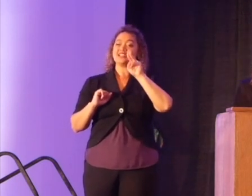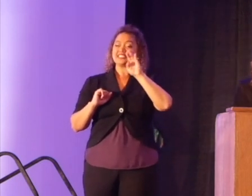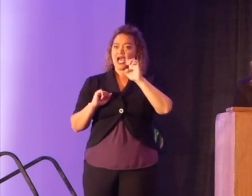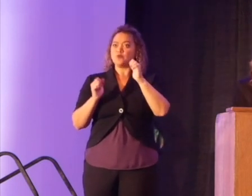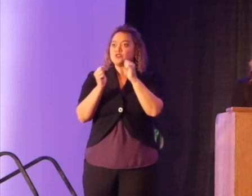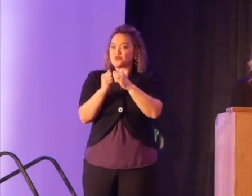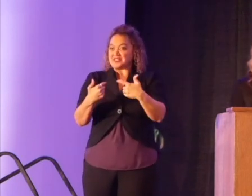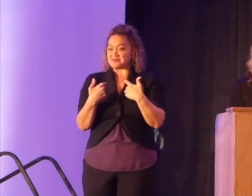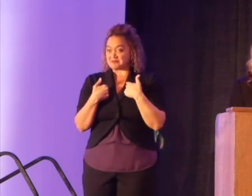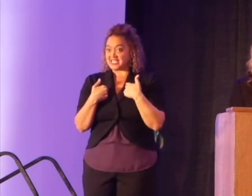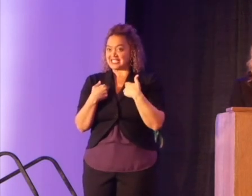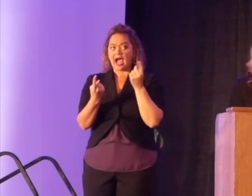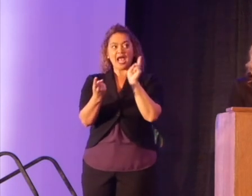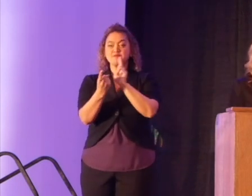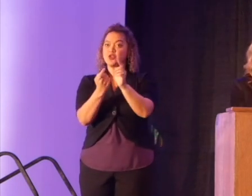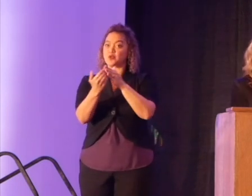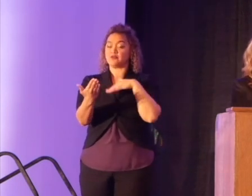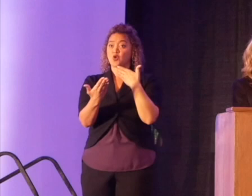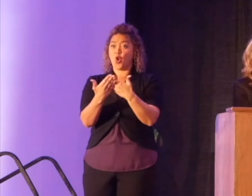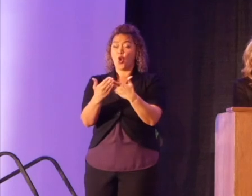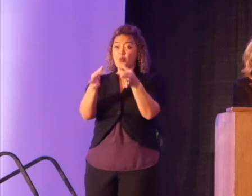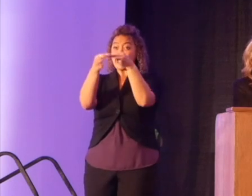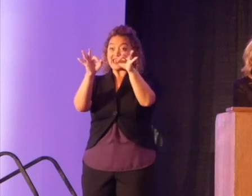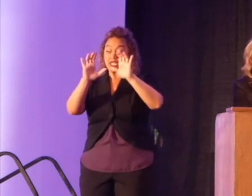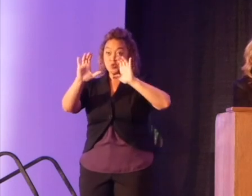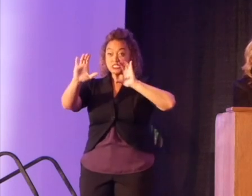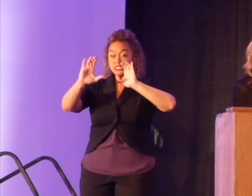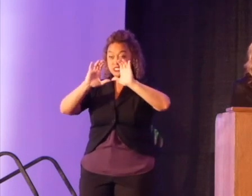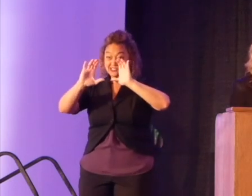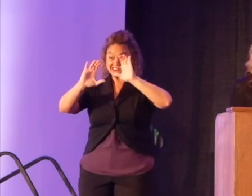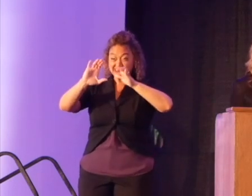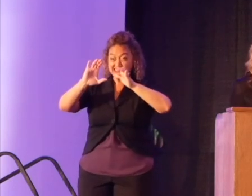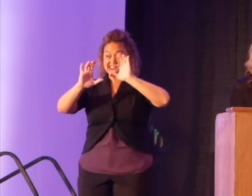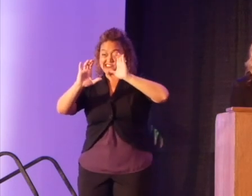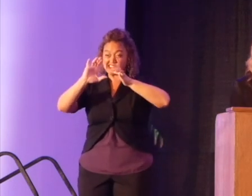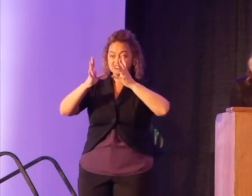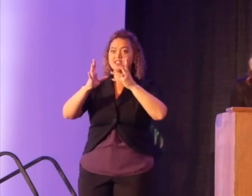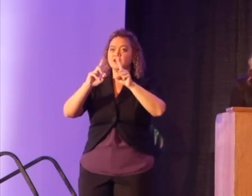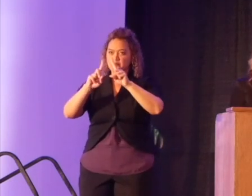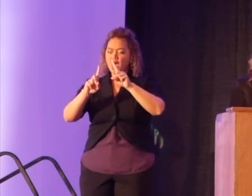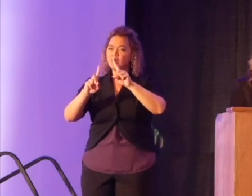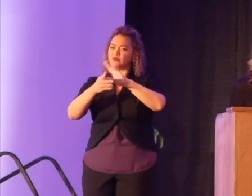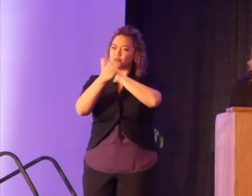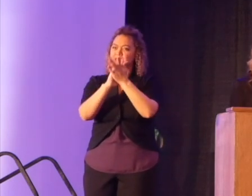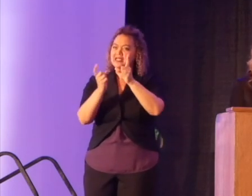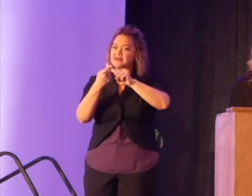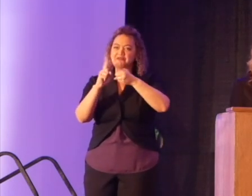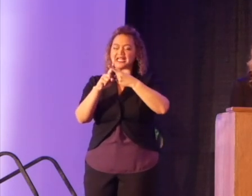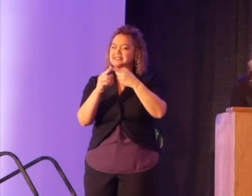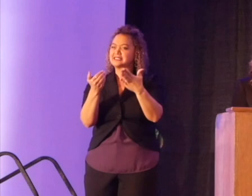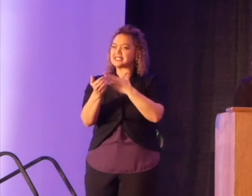was with me. Somehow, even with the language barrier between us, we quickly became friends.